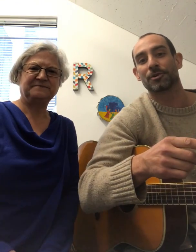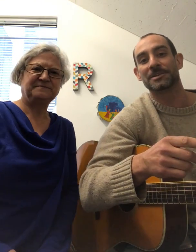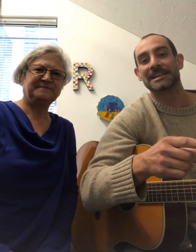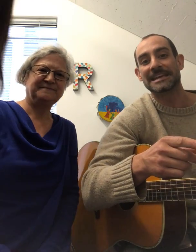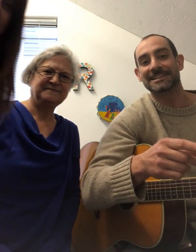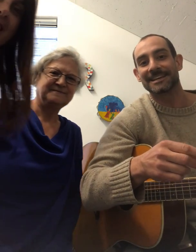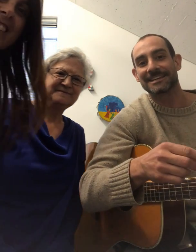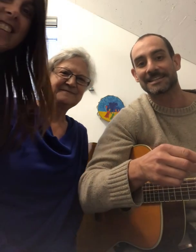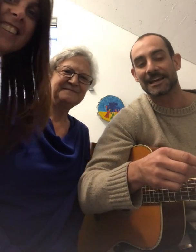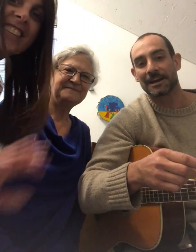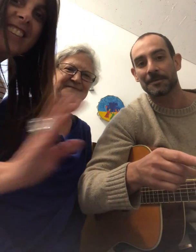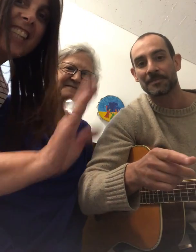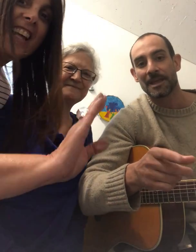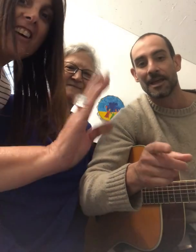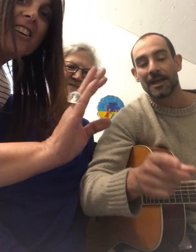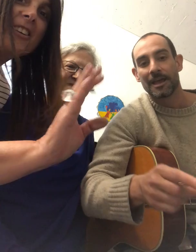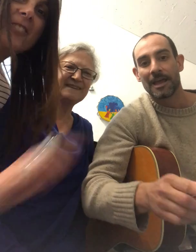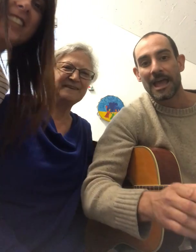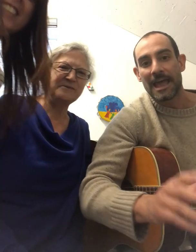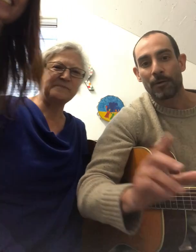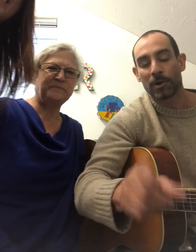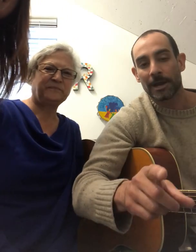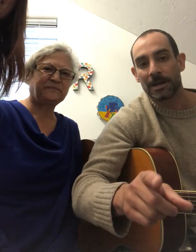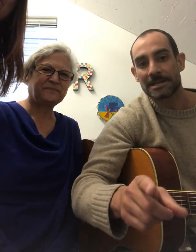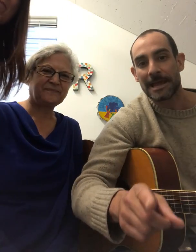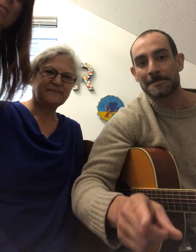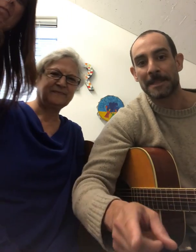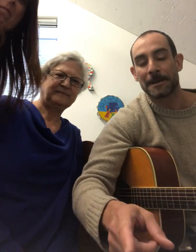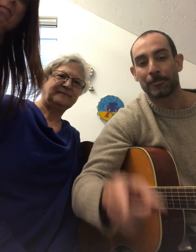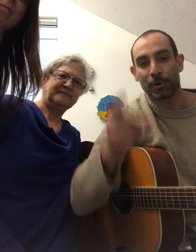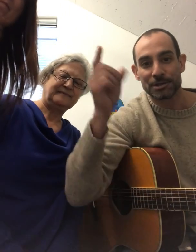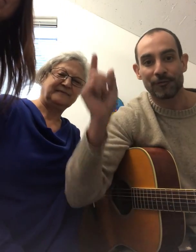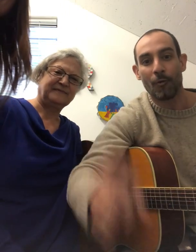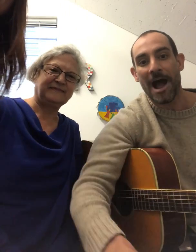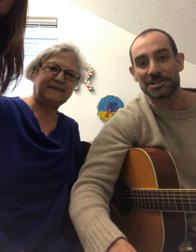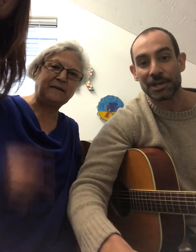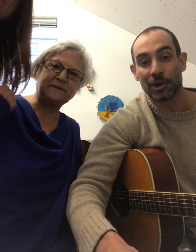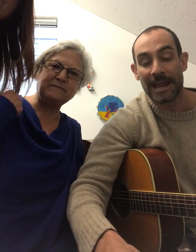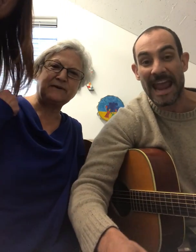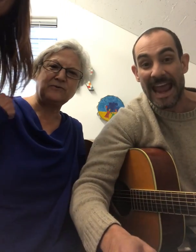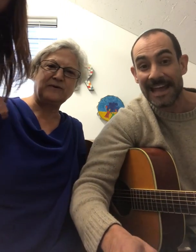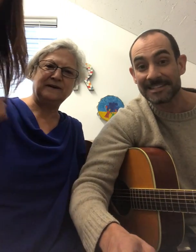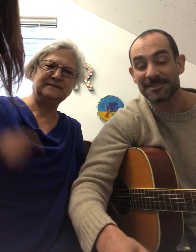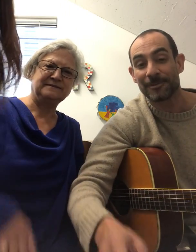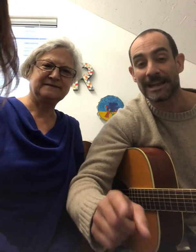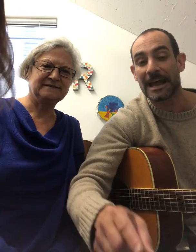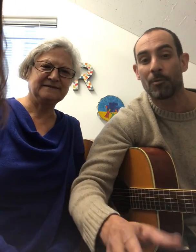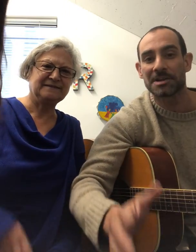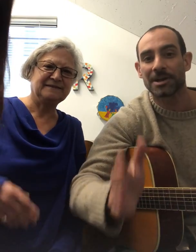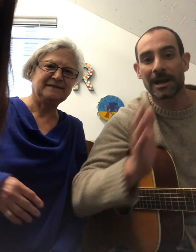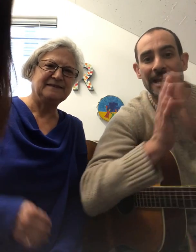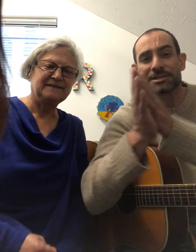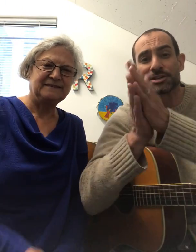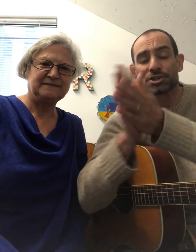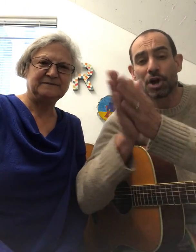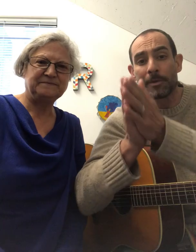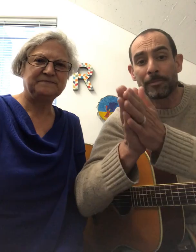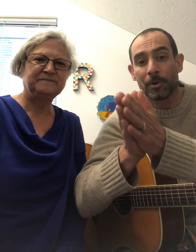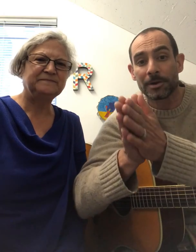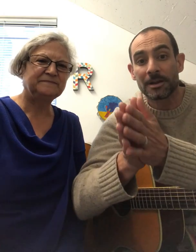Ronit is here and we're here to tell you about the importance of washing your hands right now washing our hands is so important